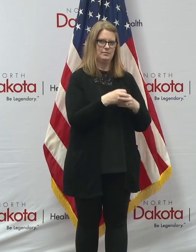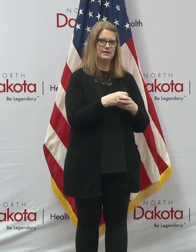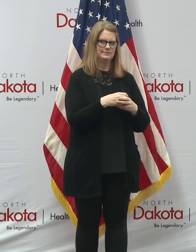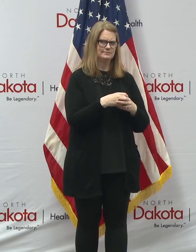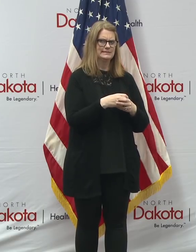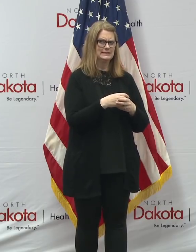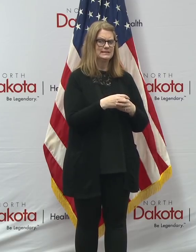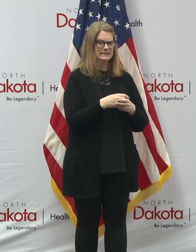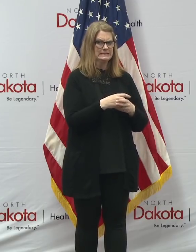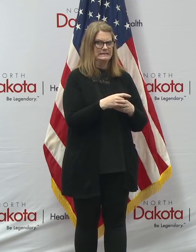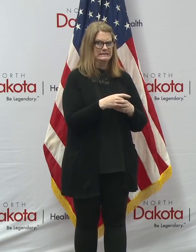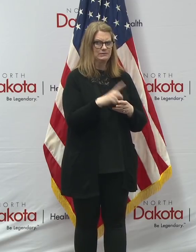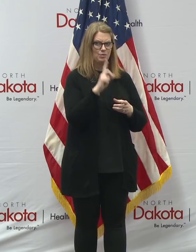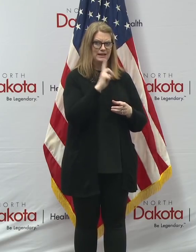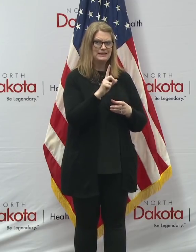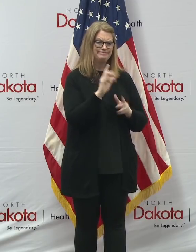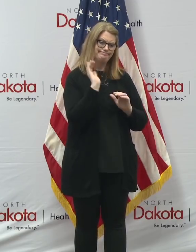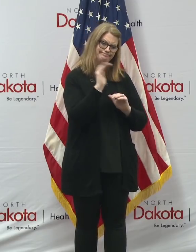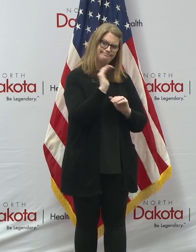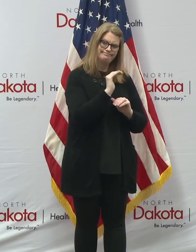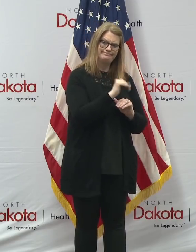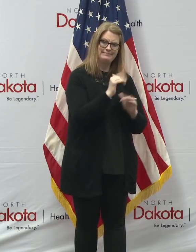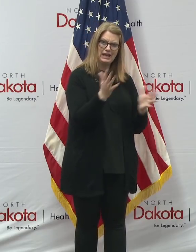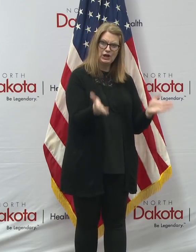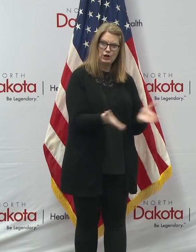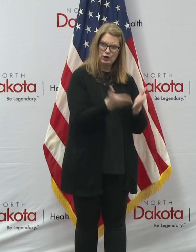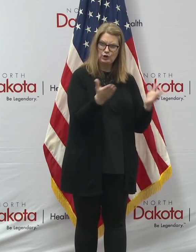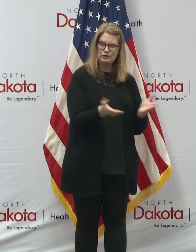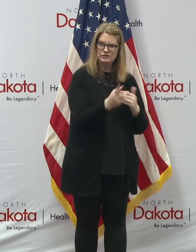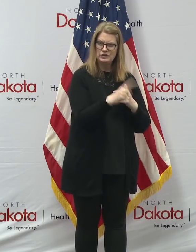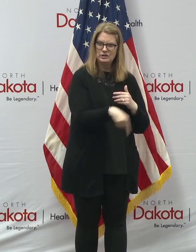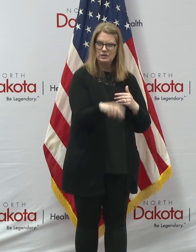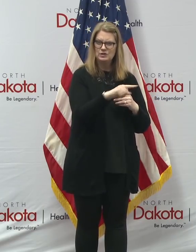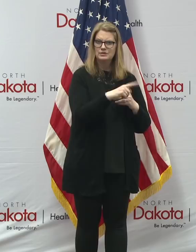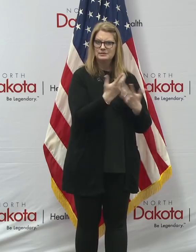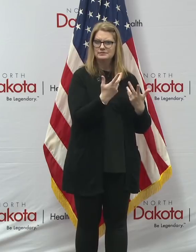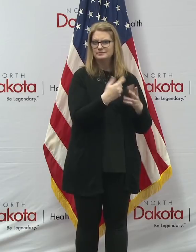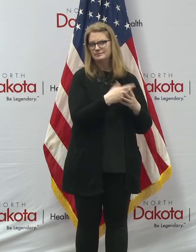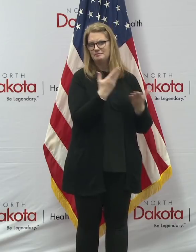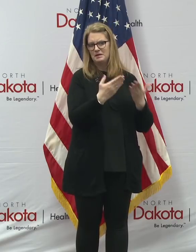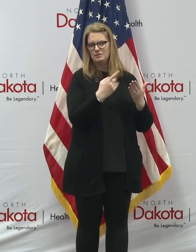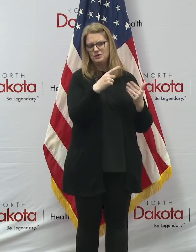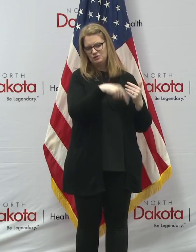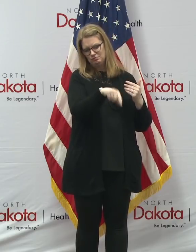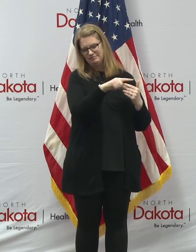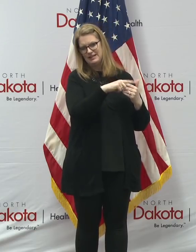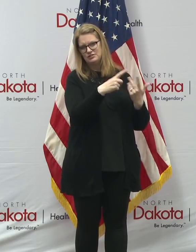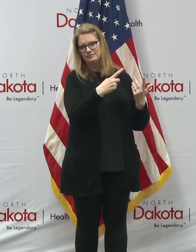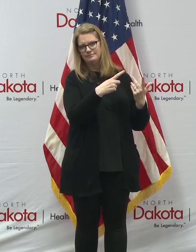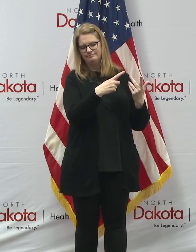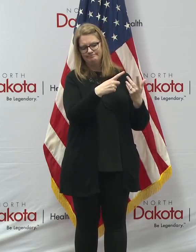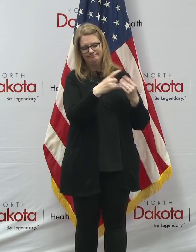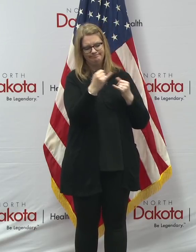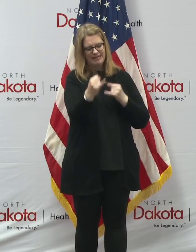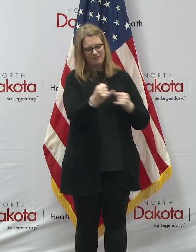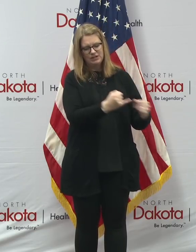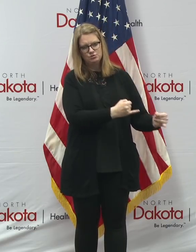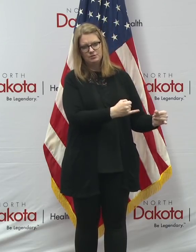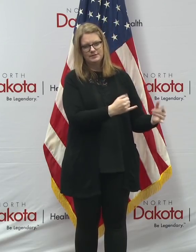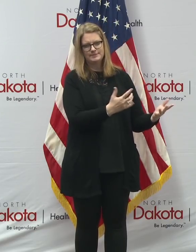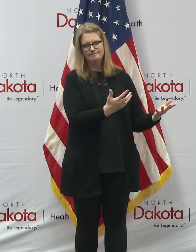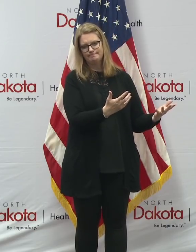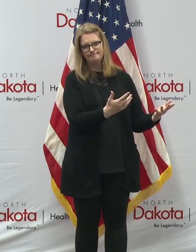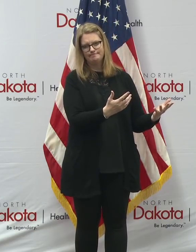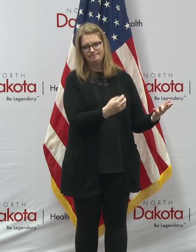think, particularly if they, as part of those operating procedures, they may think about those that are, those individuals that are at